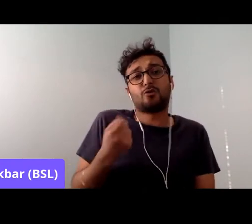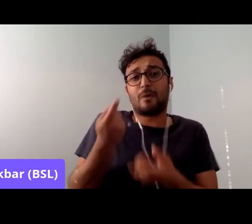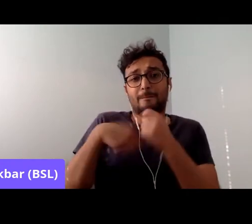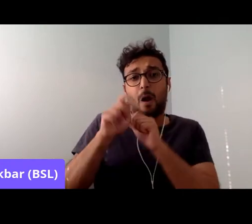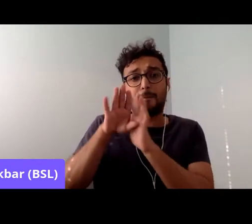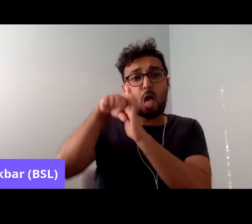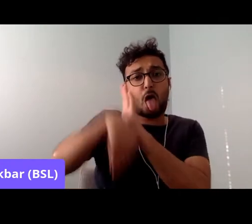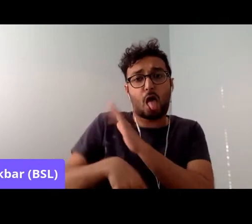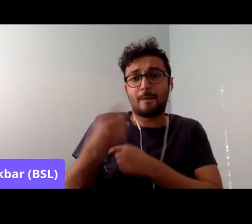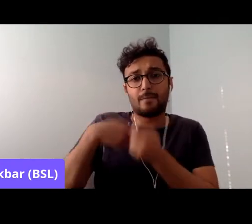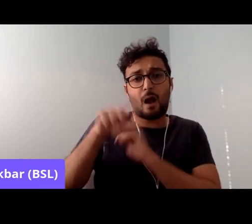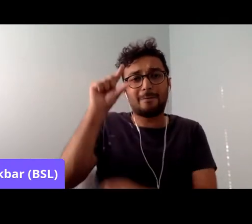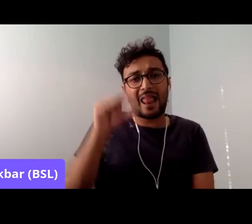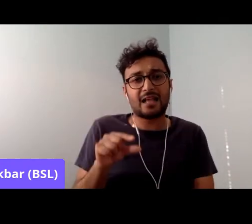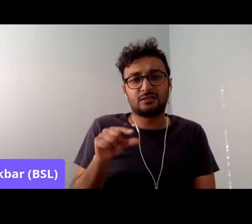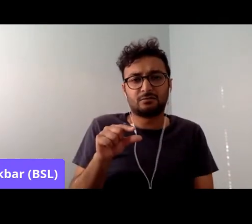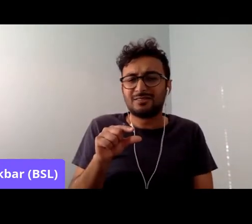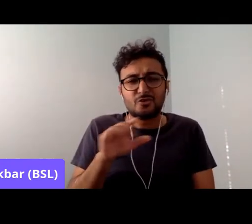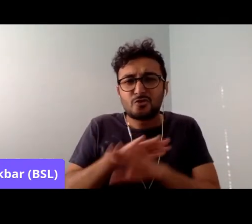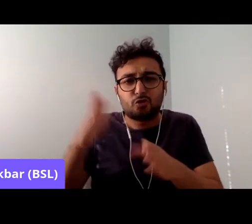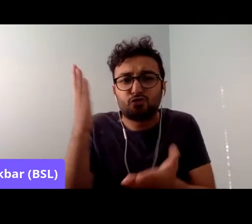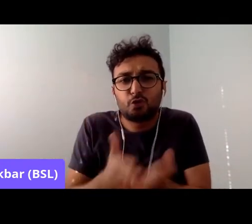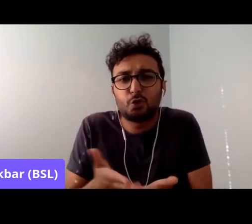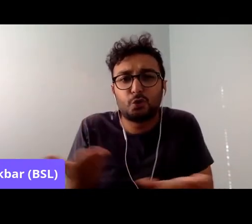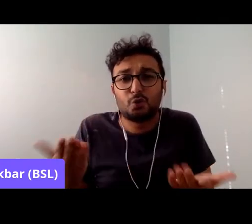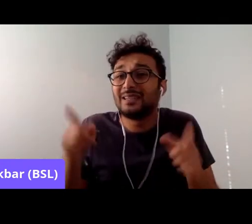in the 18th century.